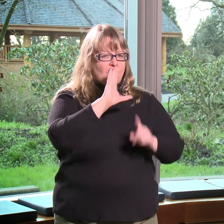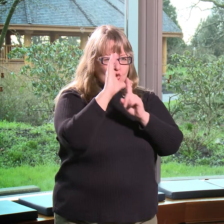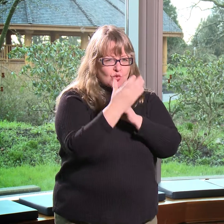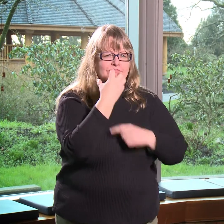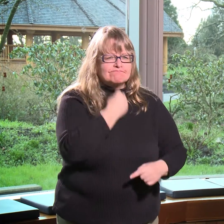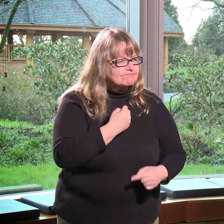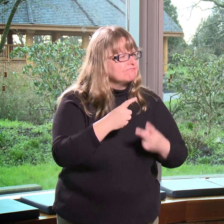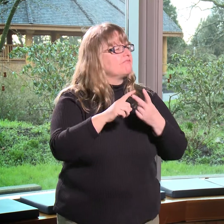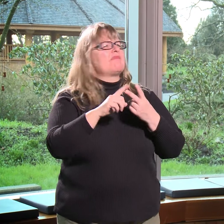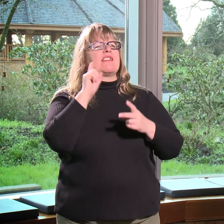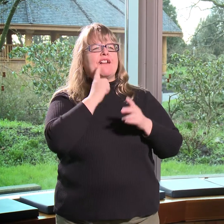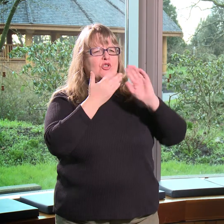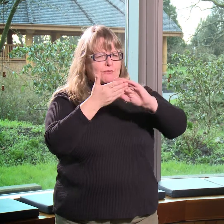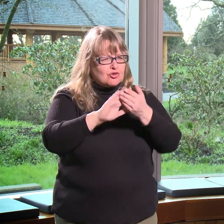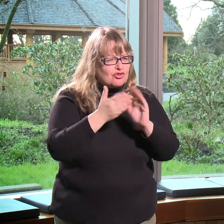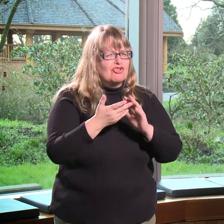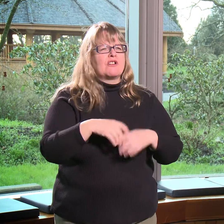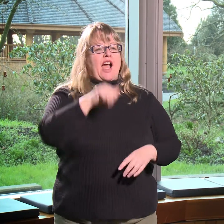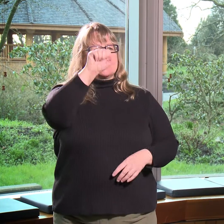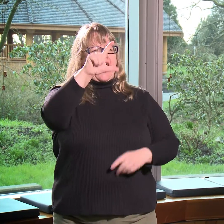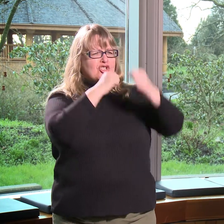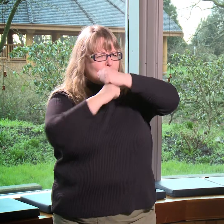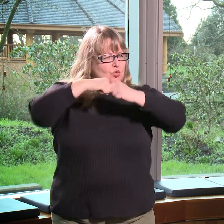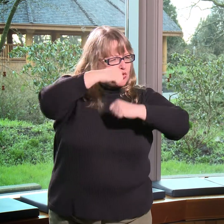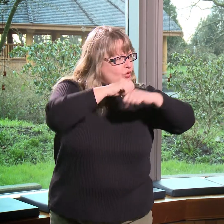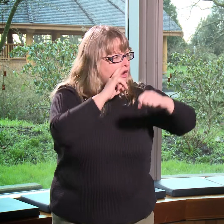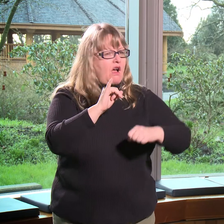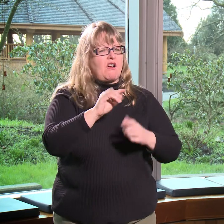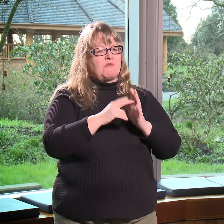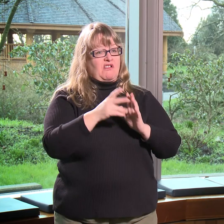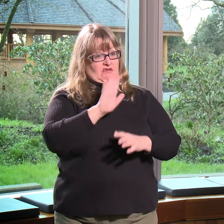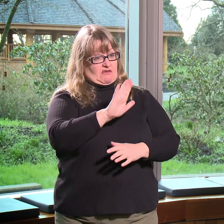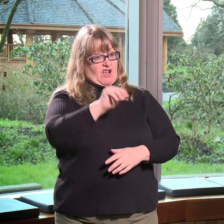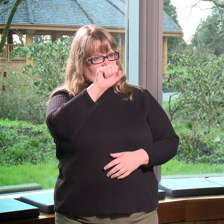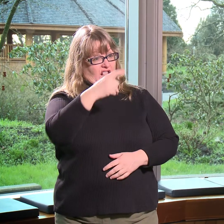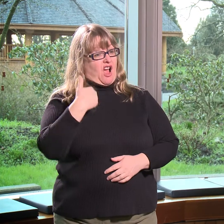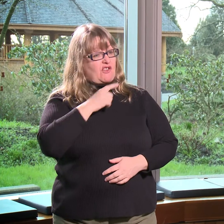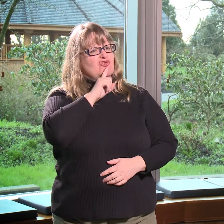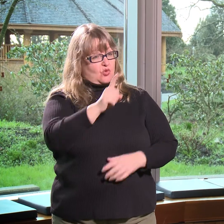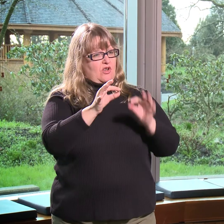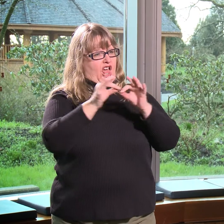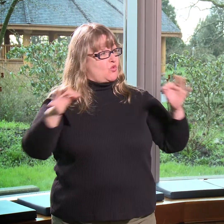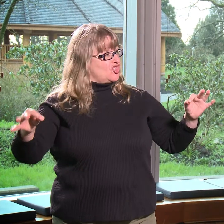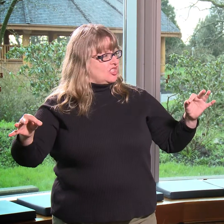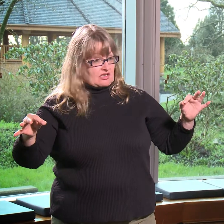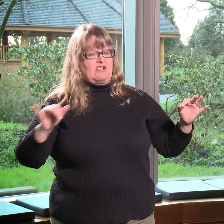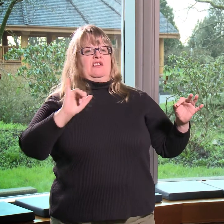they've, you know, learned that, you know, Deaf folks have a culture, have a community, have values, that American Sign Language has its own structure and that it is a true